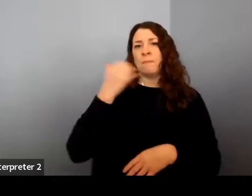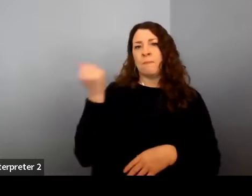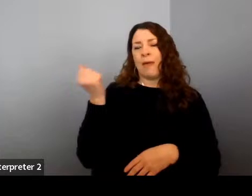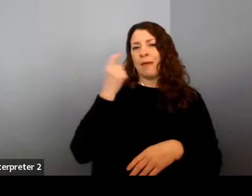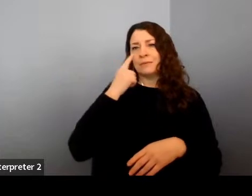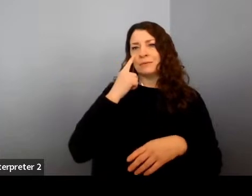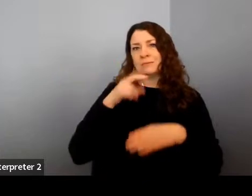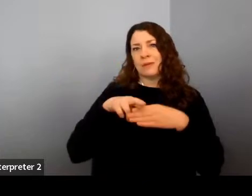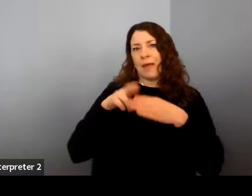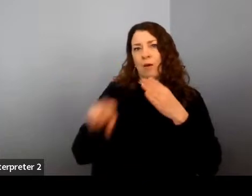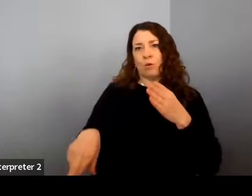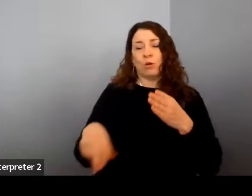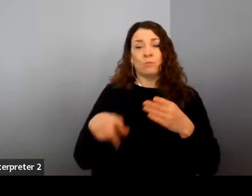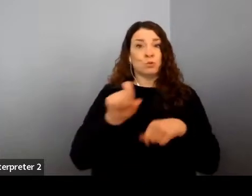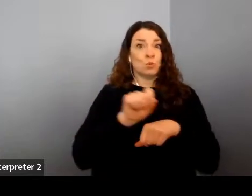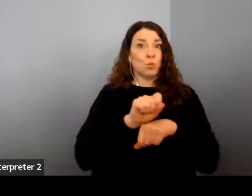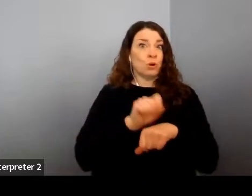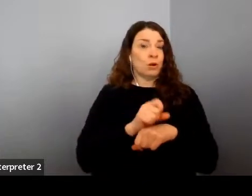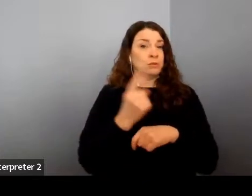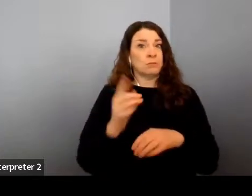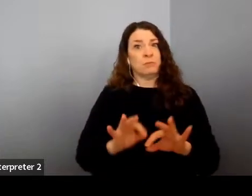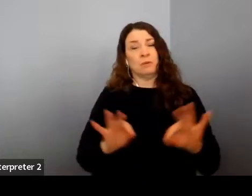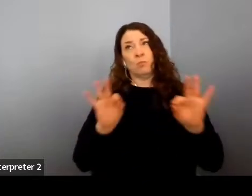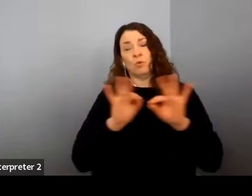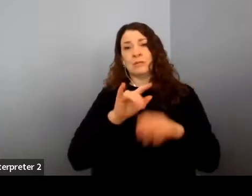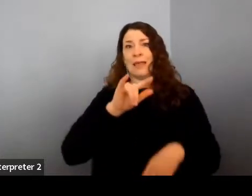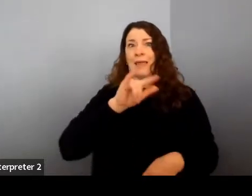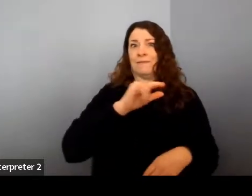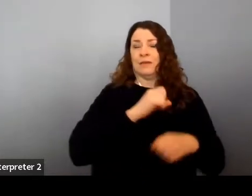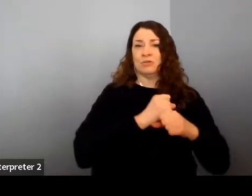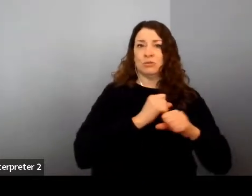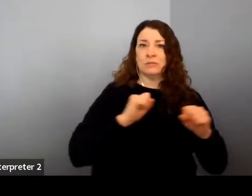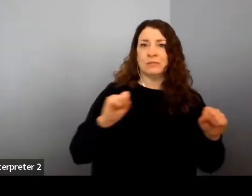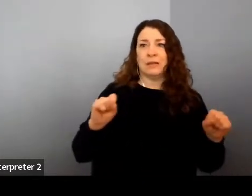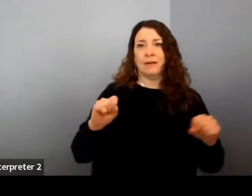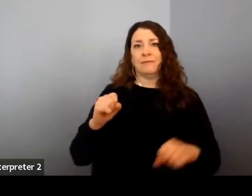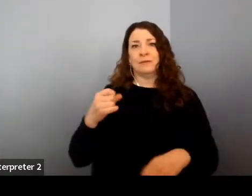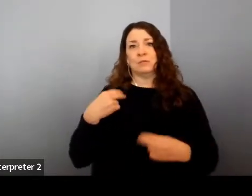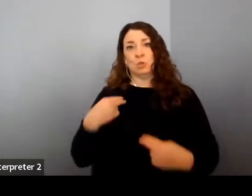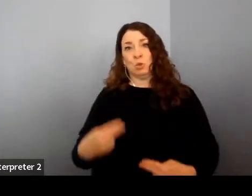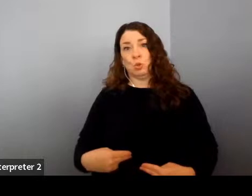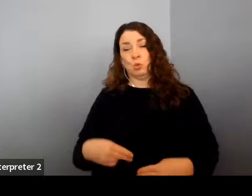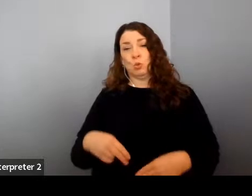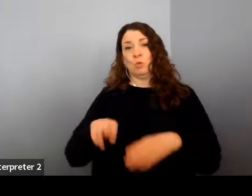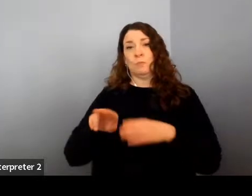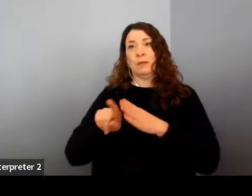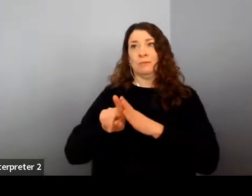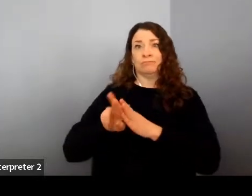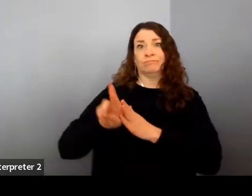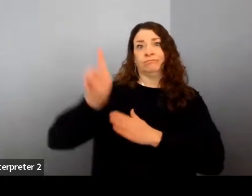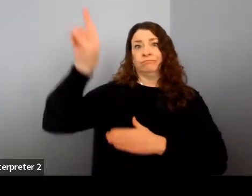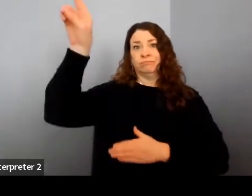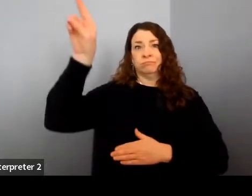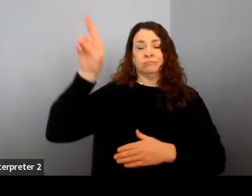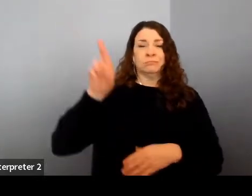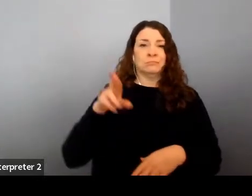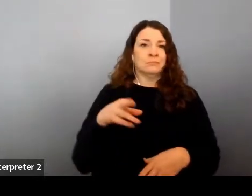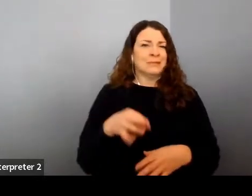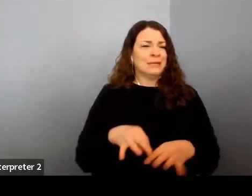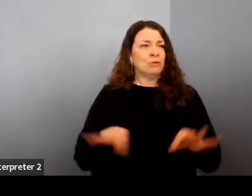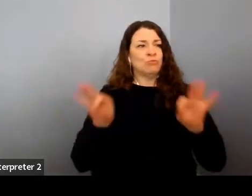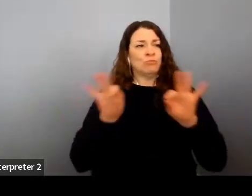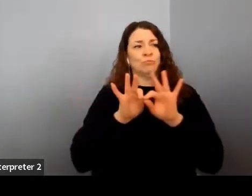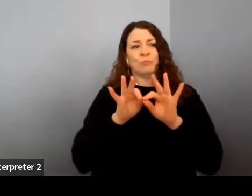as important as aviation safety, as important as human space flight, as important as, you know, some of the incredible things